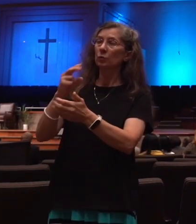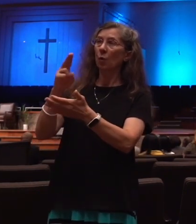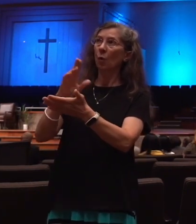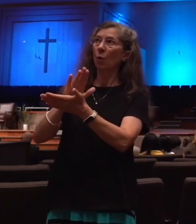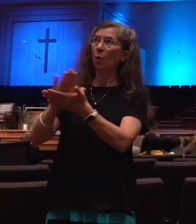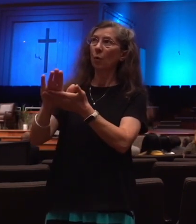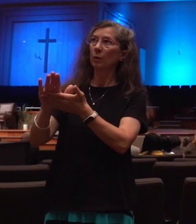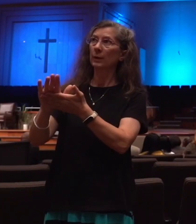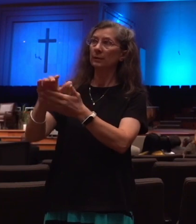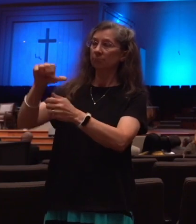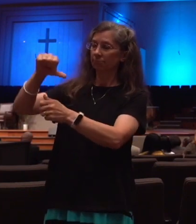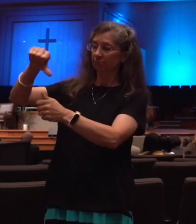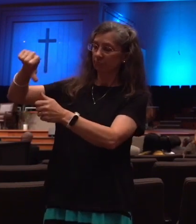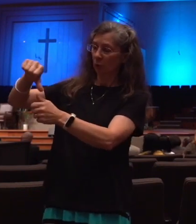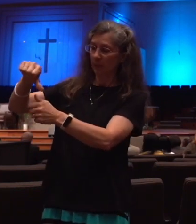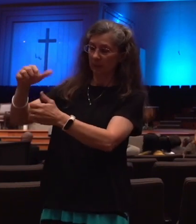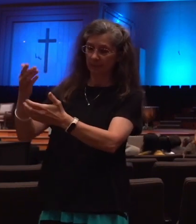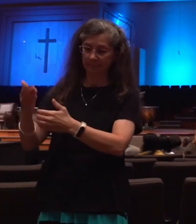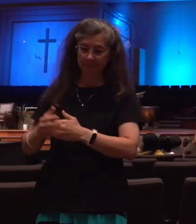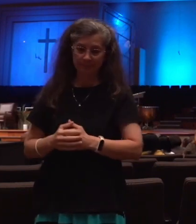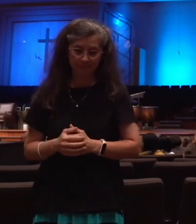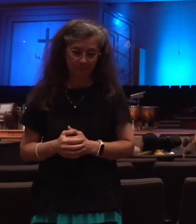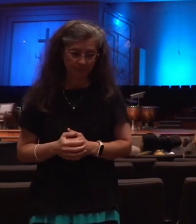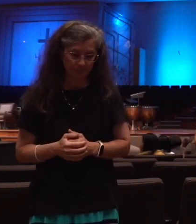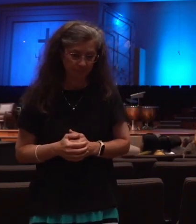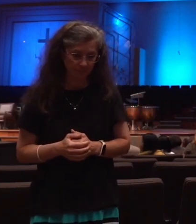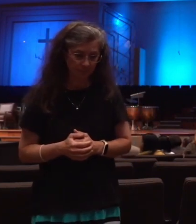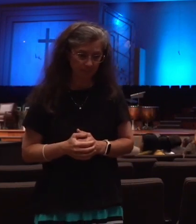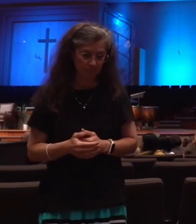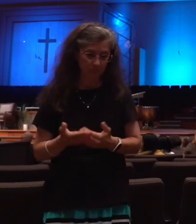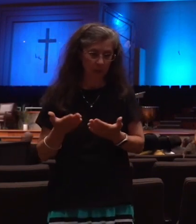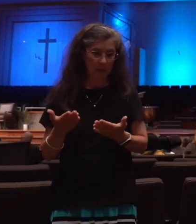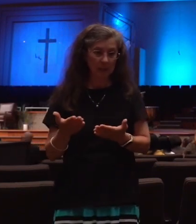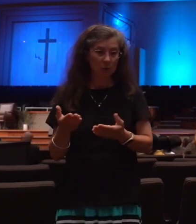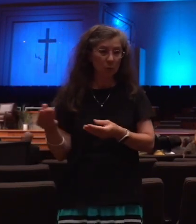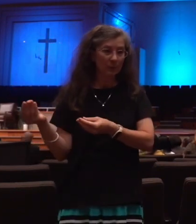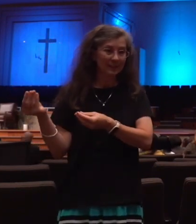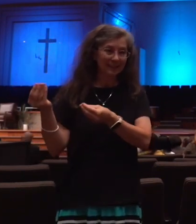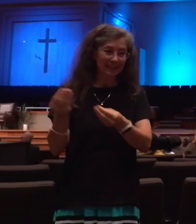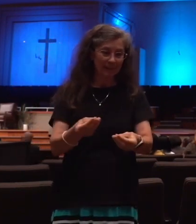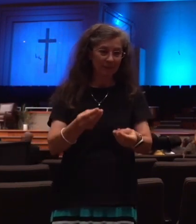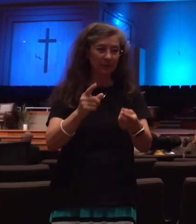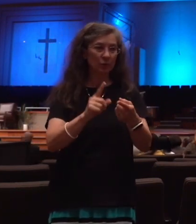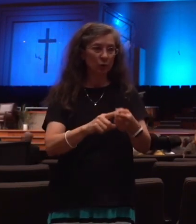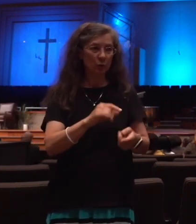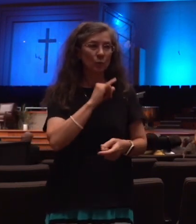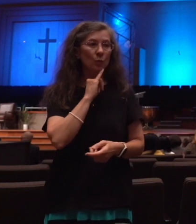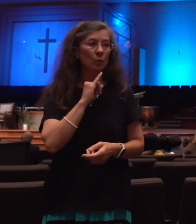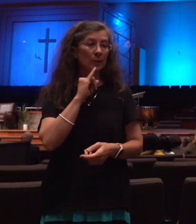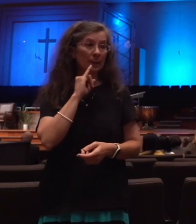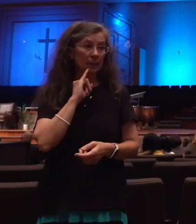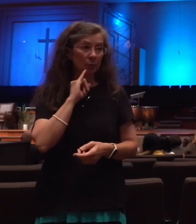is something that was given to Israel and to Jerusalem.